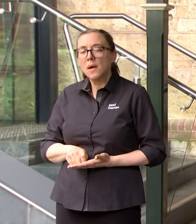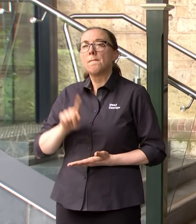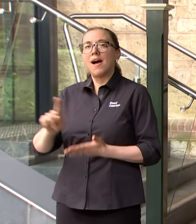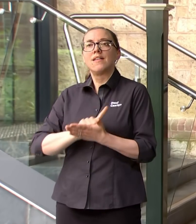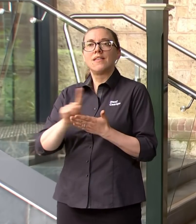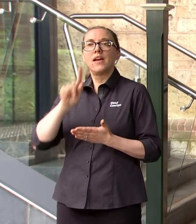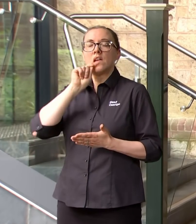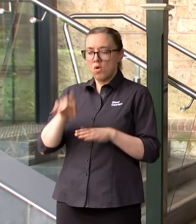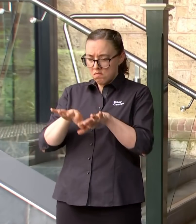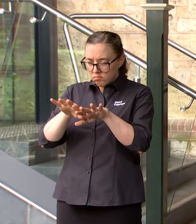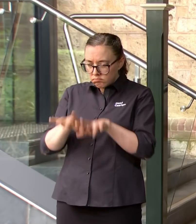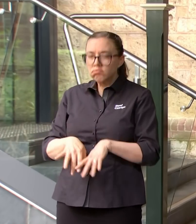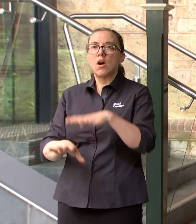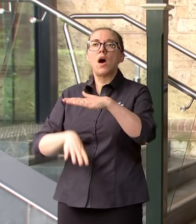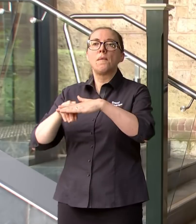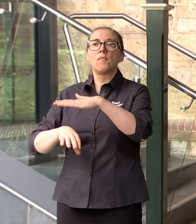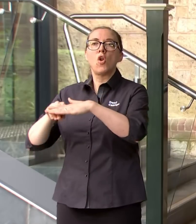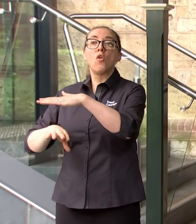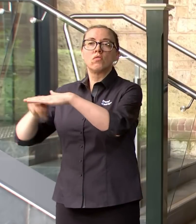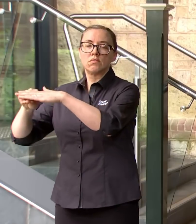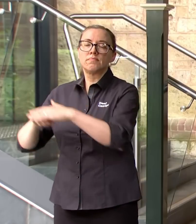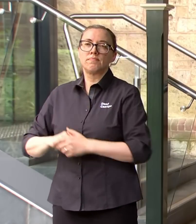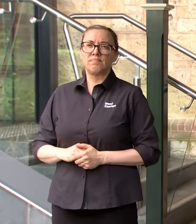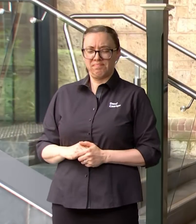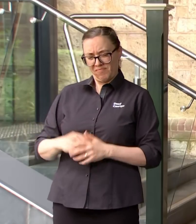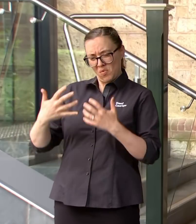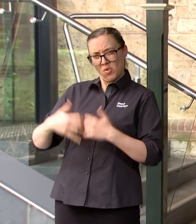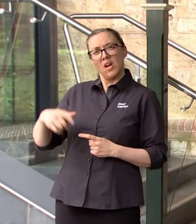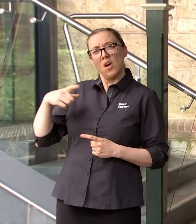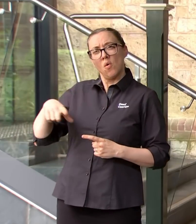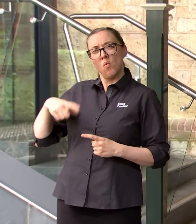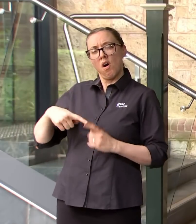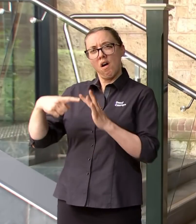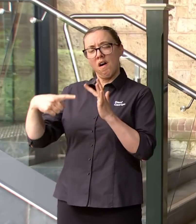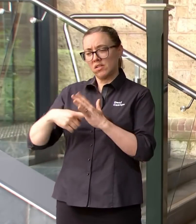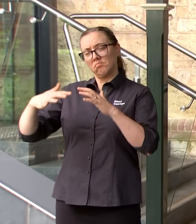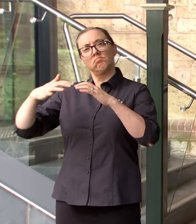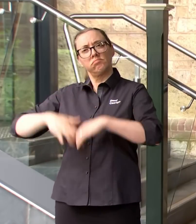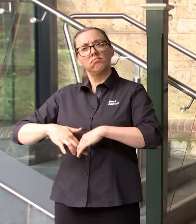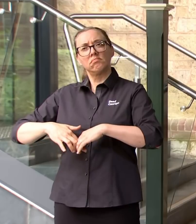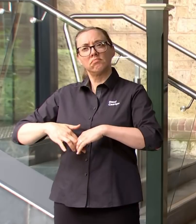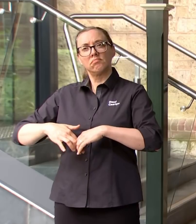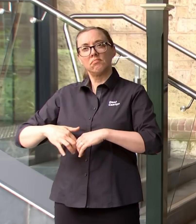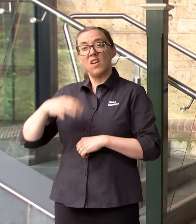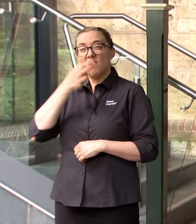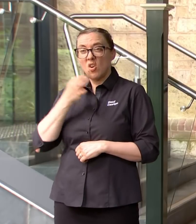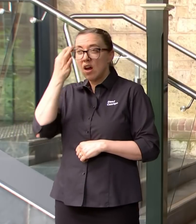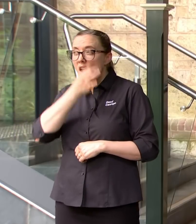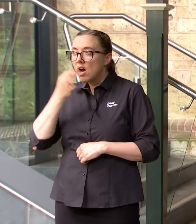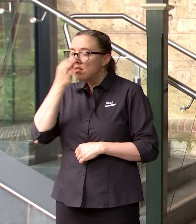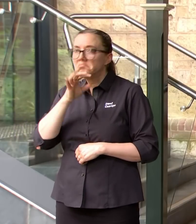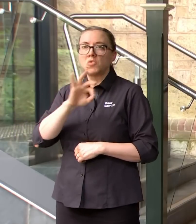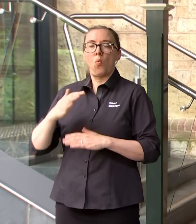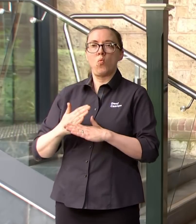Australian immunisation register manually. We're just trying to work out what the reason for that outage was. A couple of hours it's been restored.